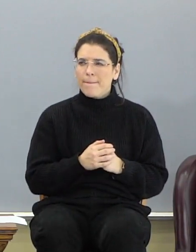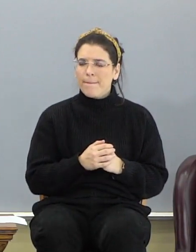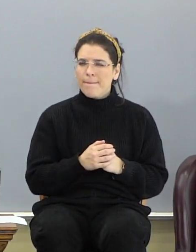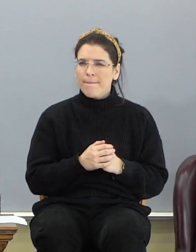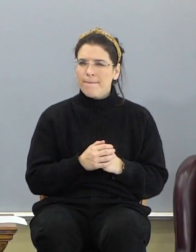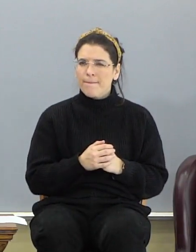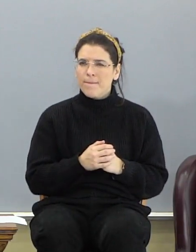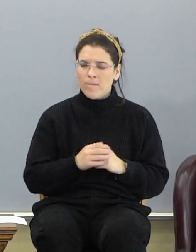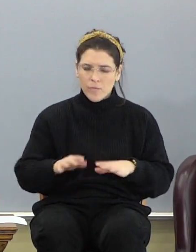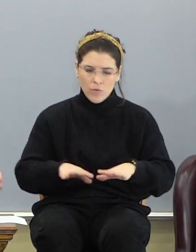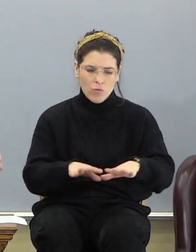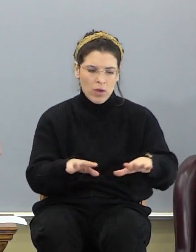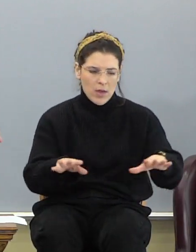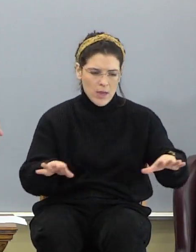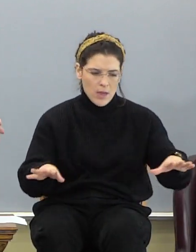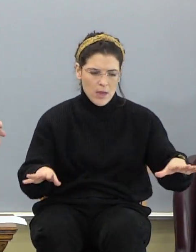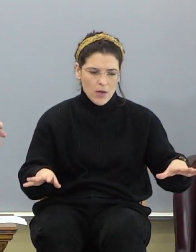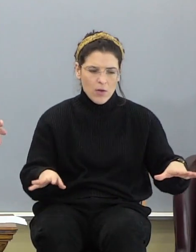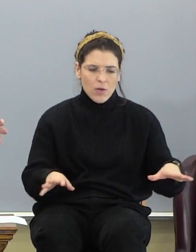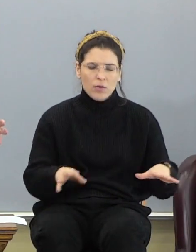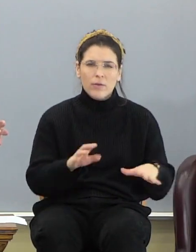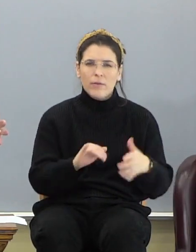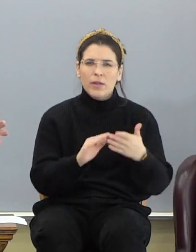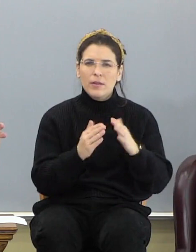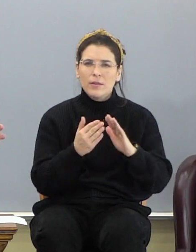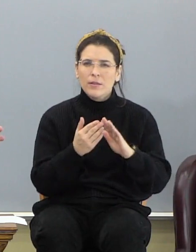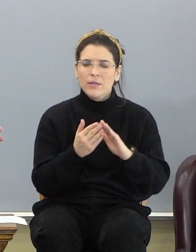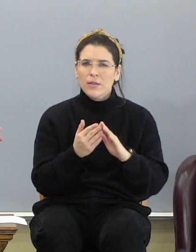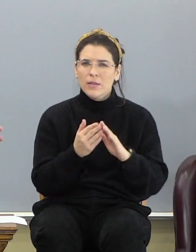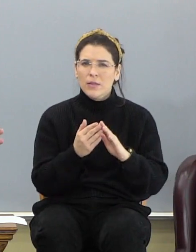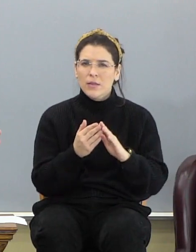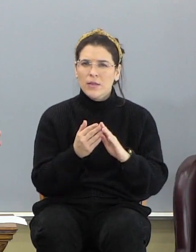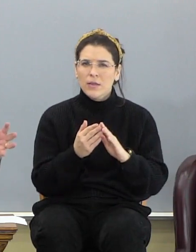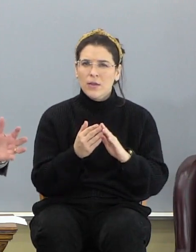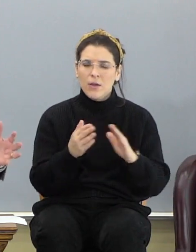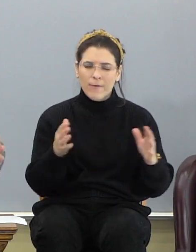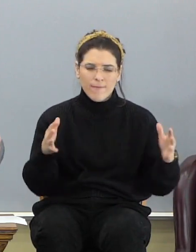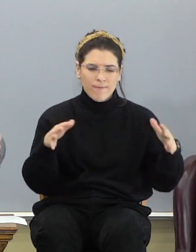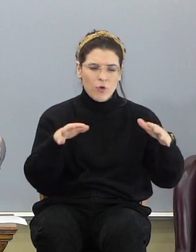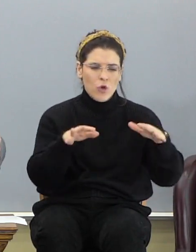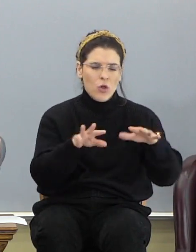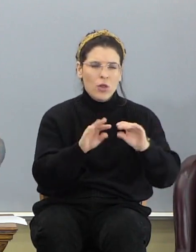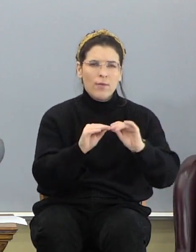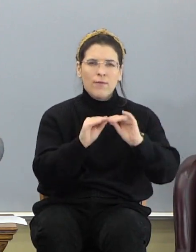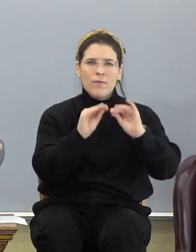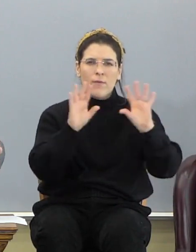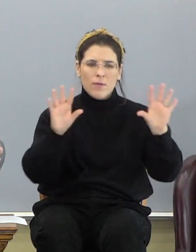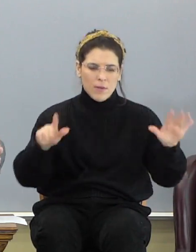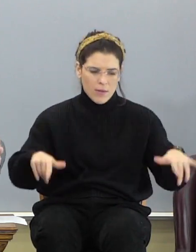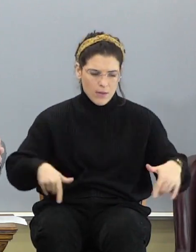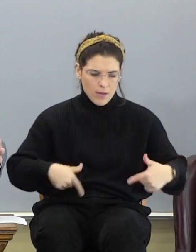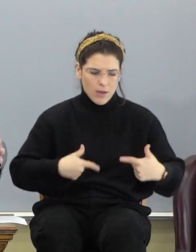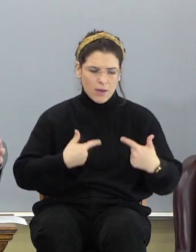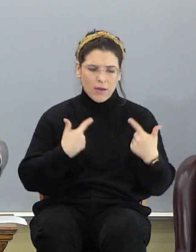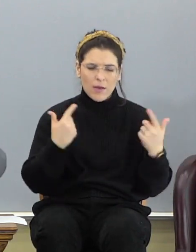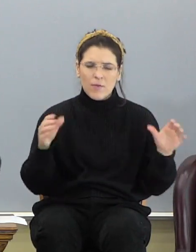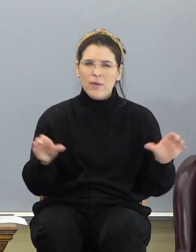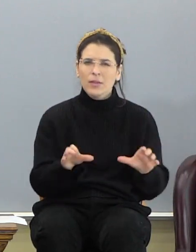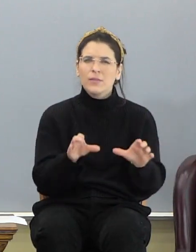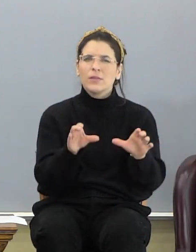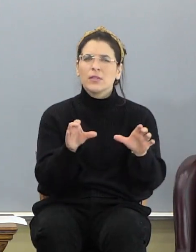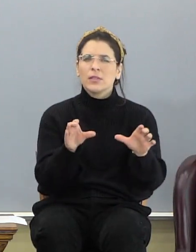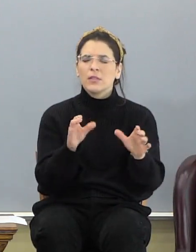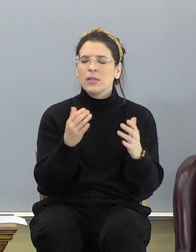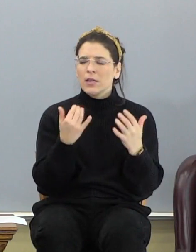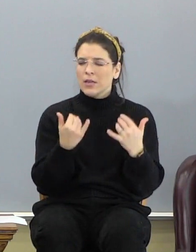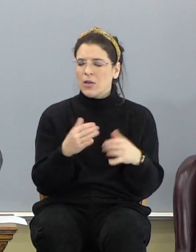The grounds that surround that city are full of life and activity. Now,